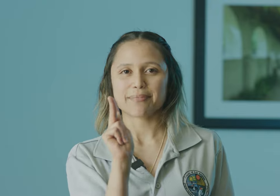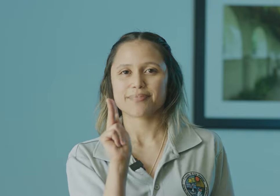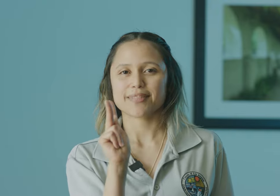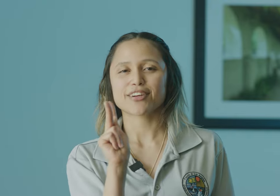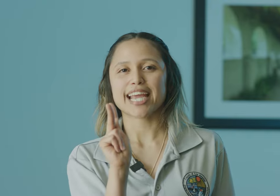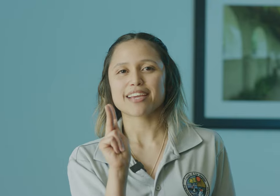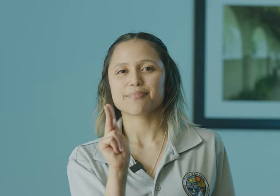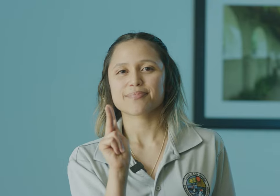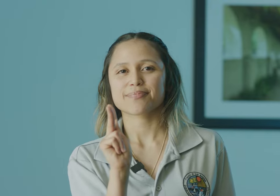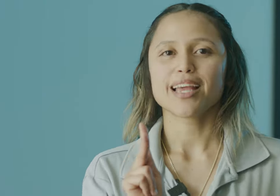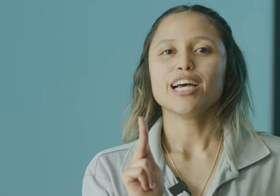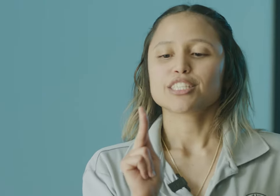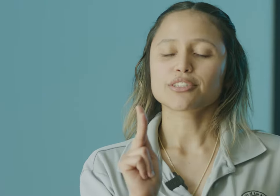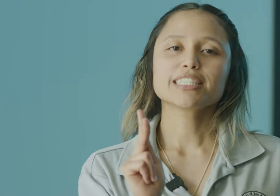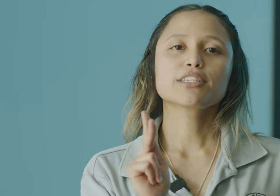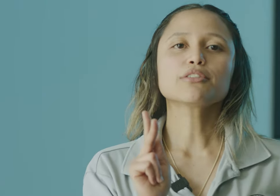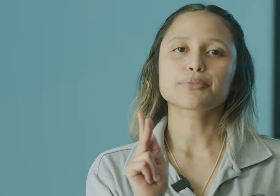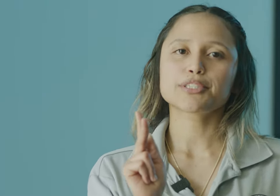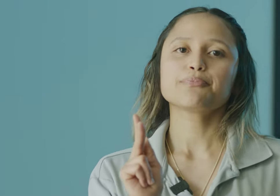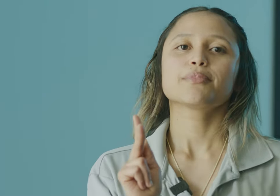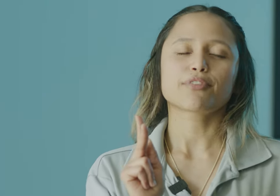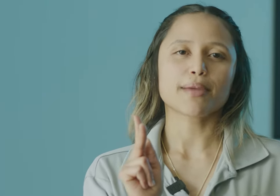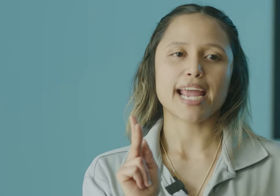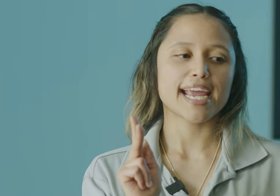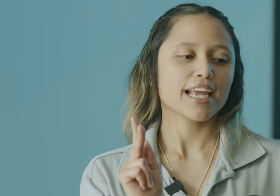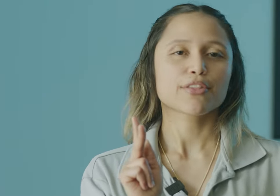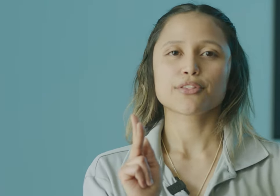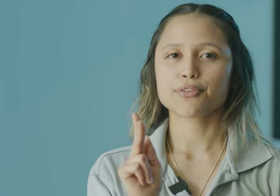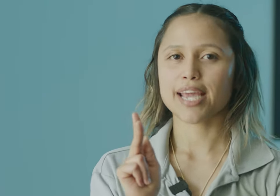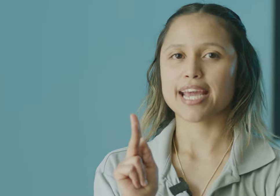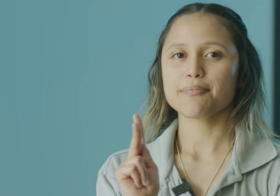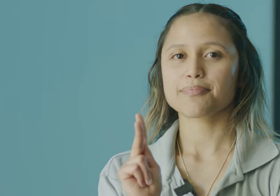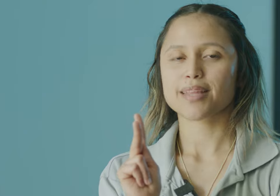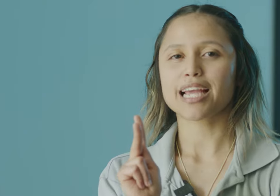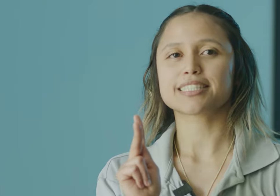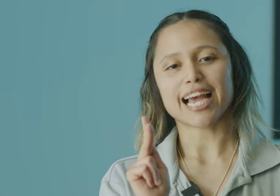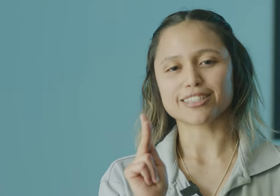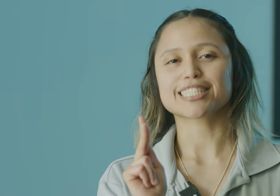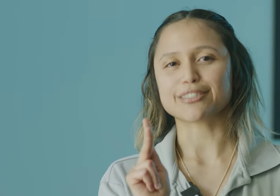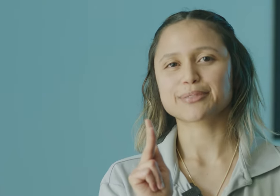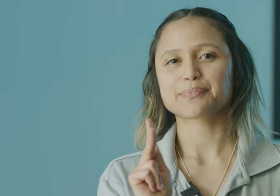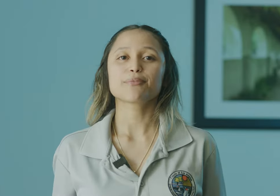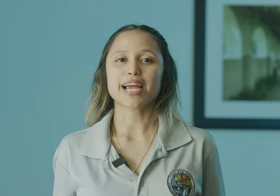for K. So let's go through from A through K and see how this goes. Ready?